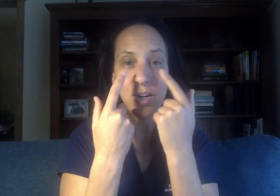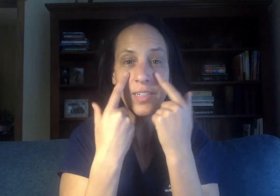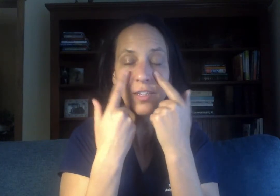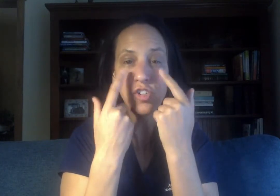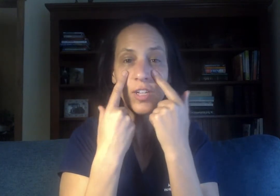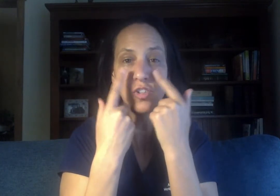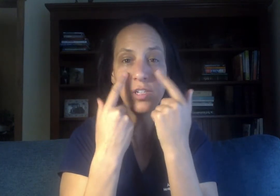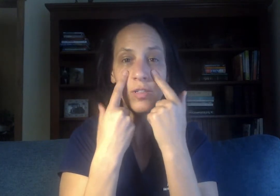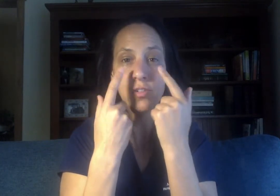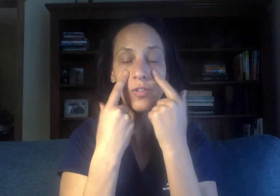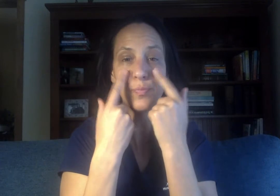suggestions